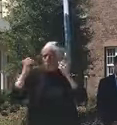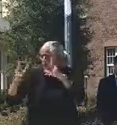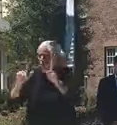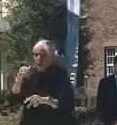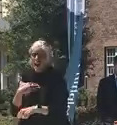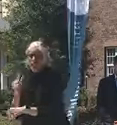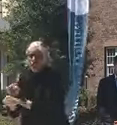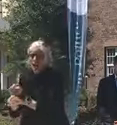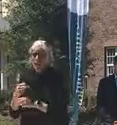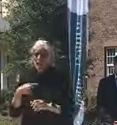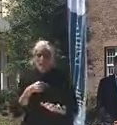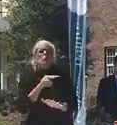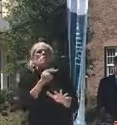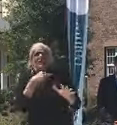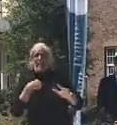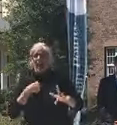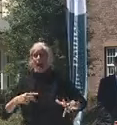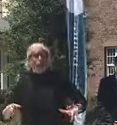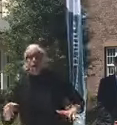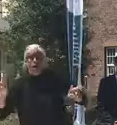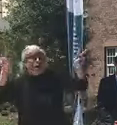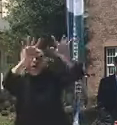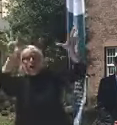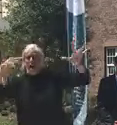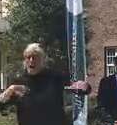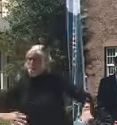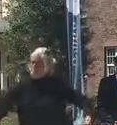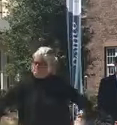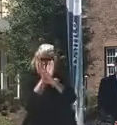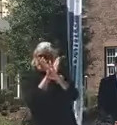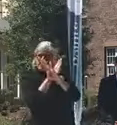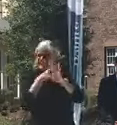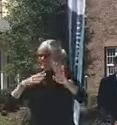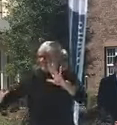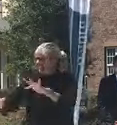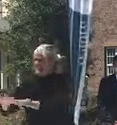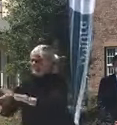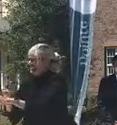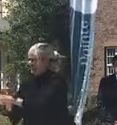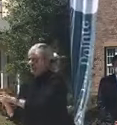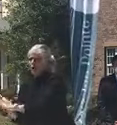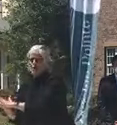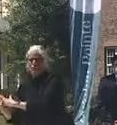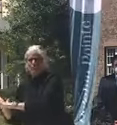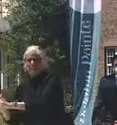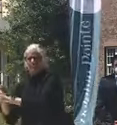damage here in Florida because of the way we've managed it. We've kept a lot of things going like construction,